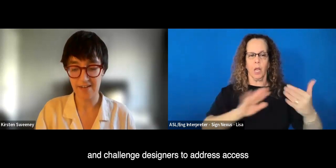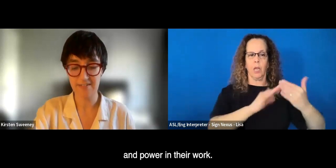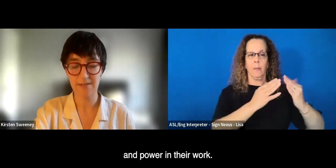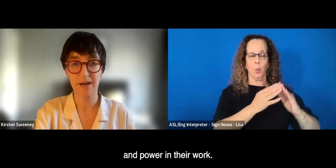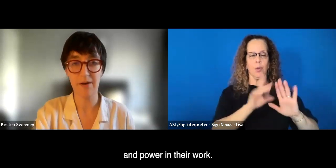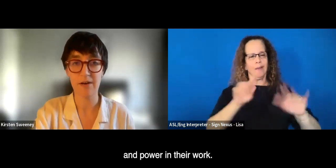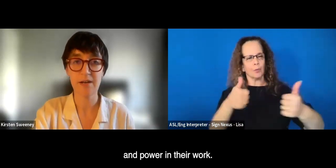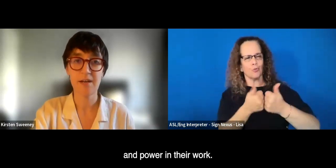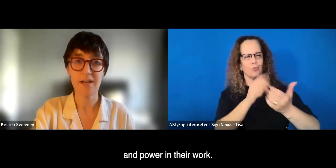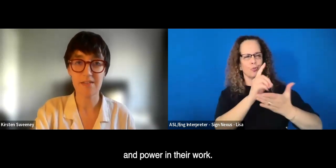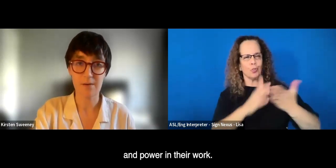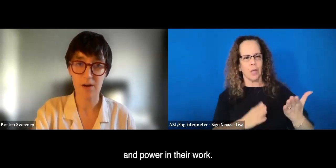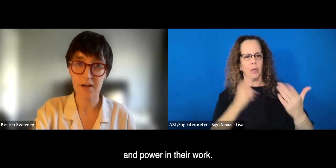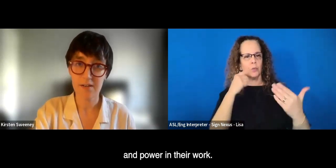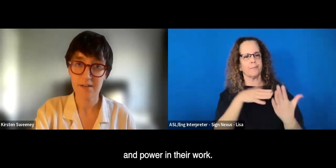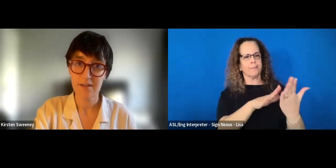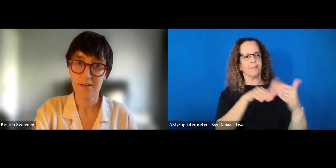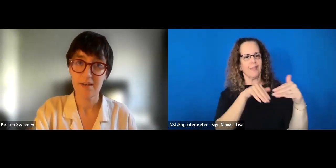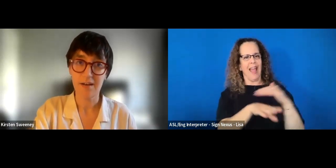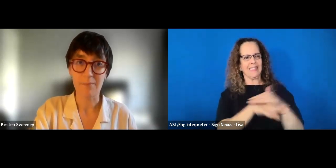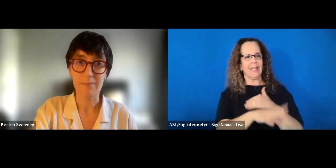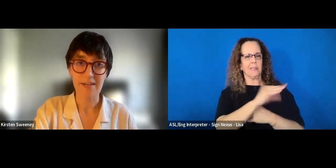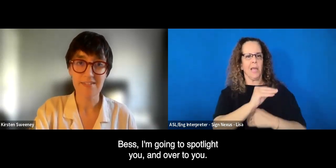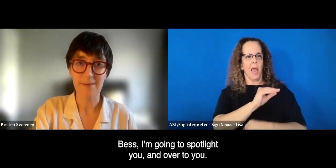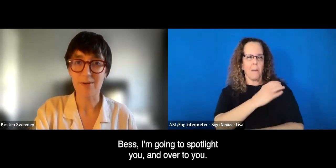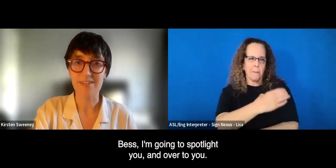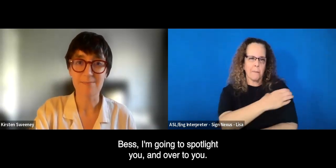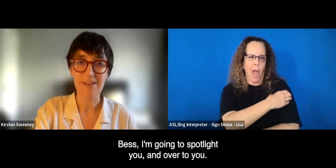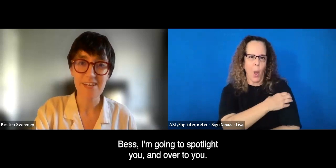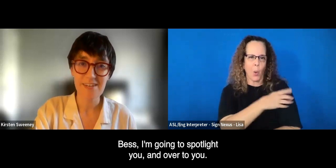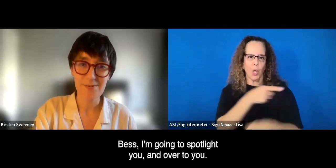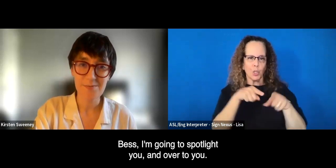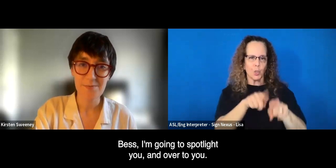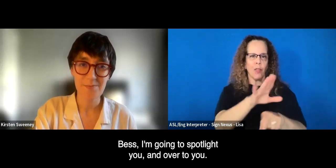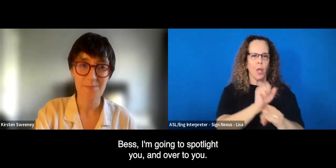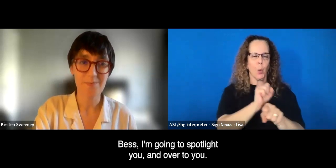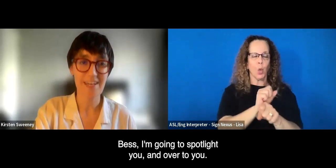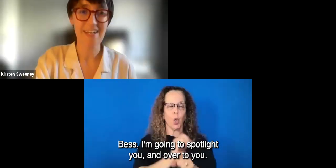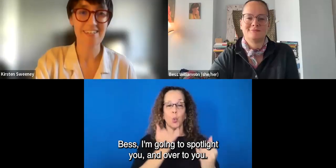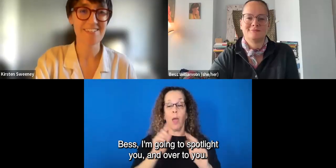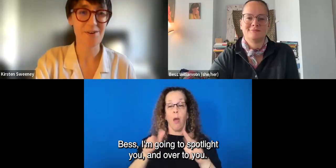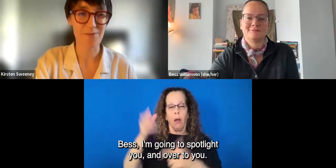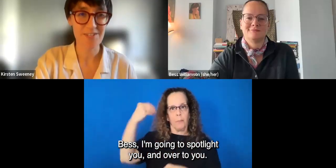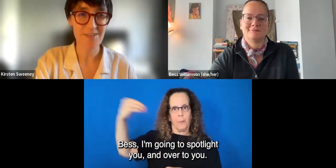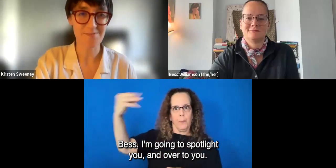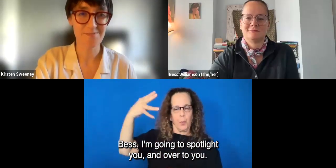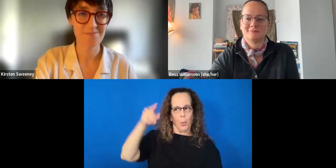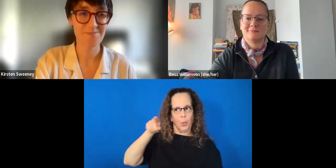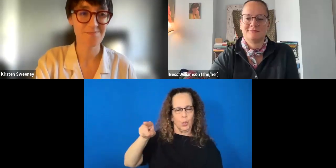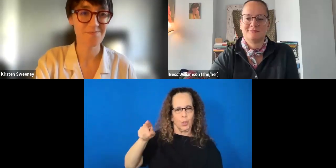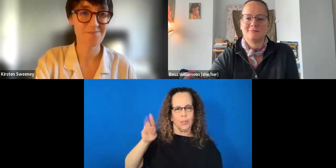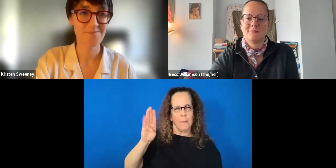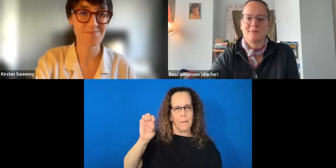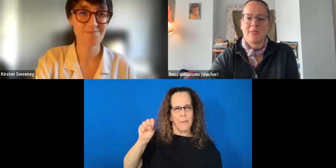address access and power in their work. Bess, I'm going to spotlight you, and over to you.